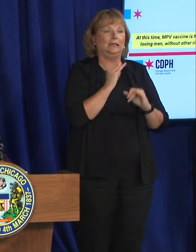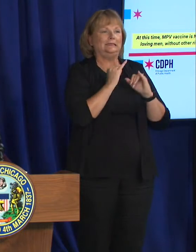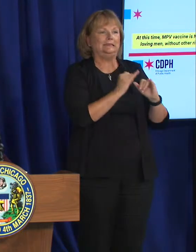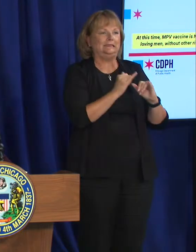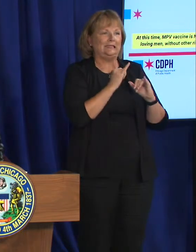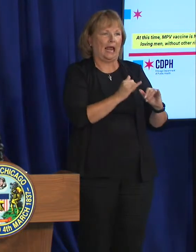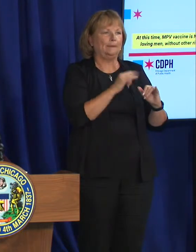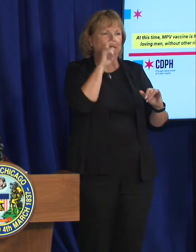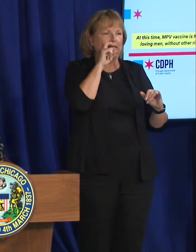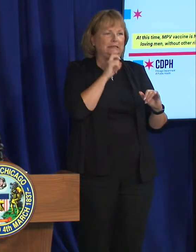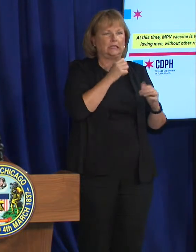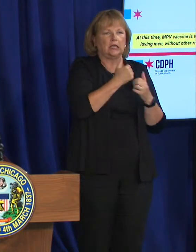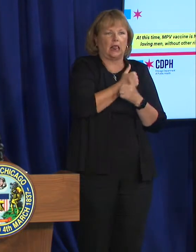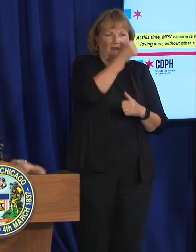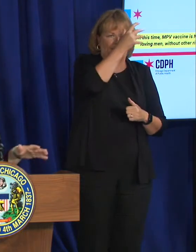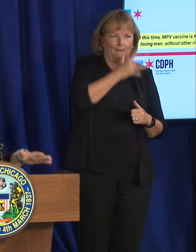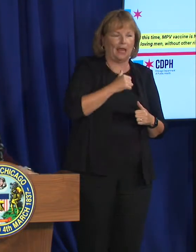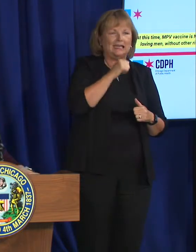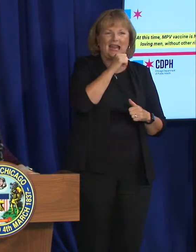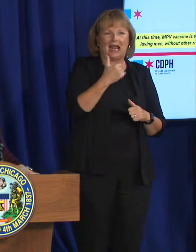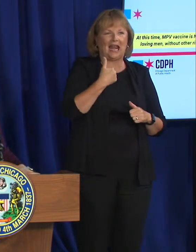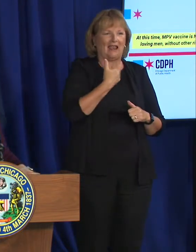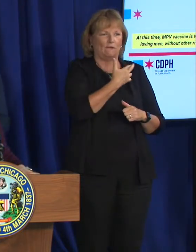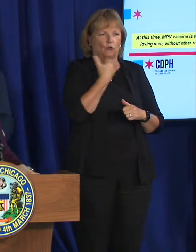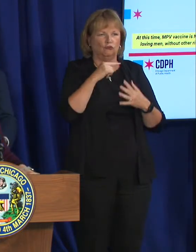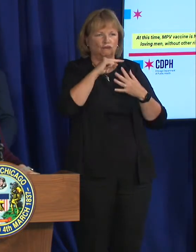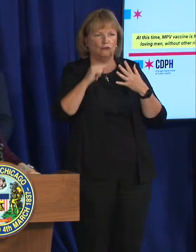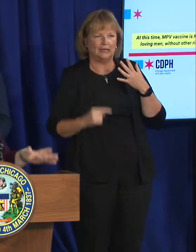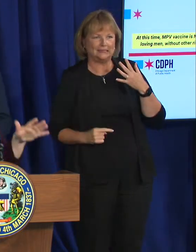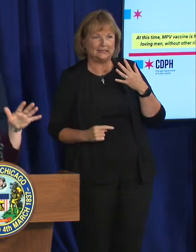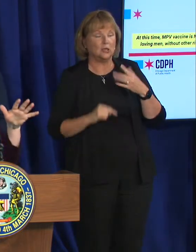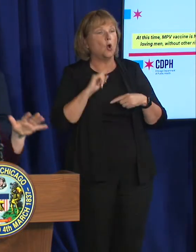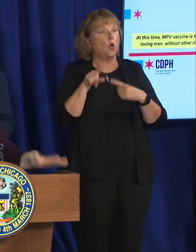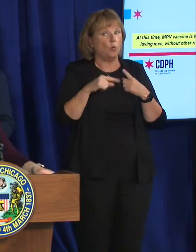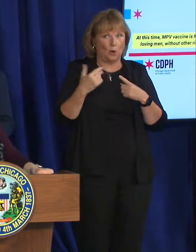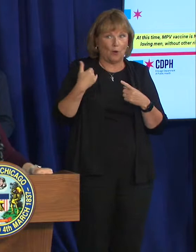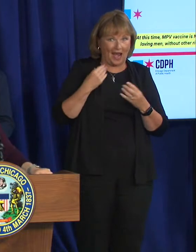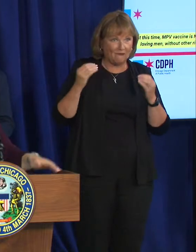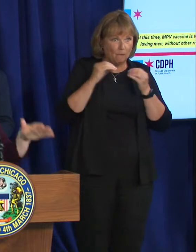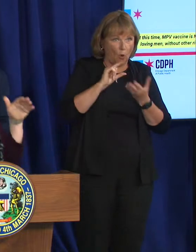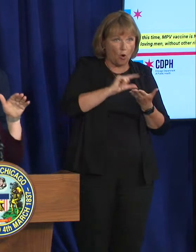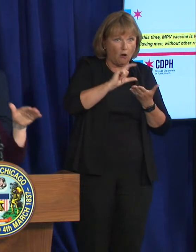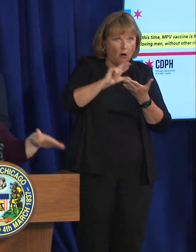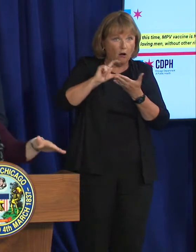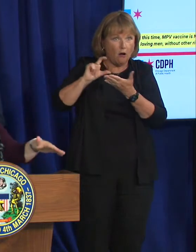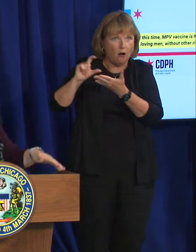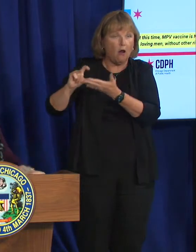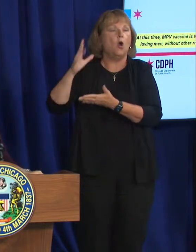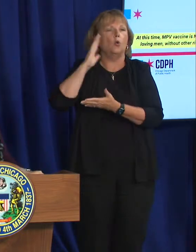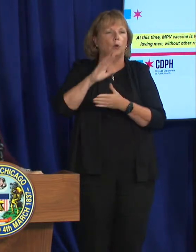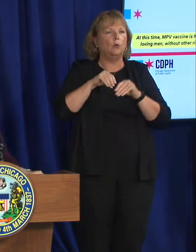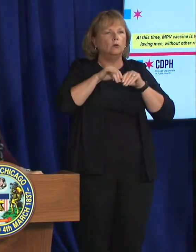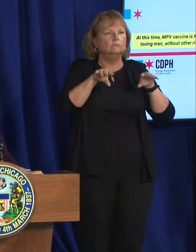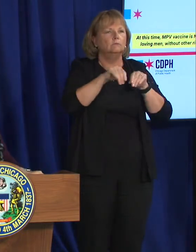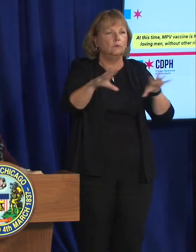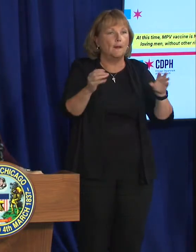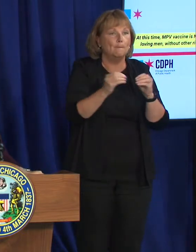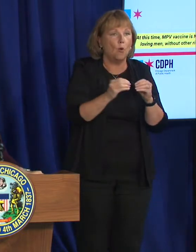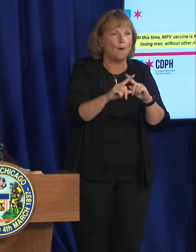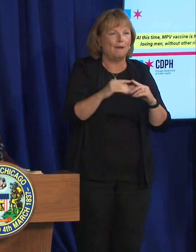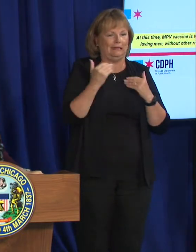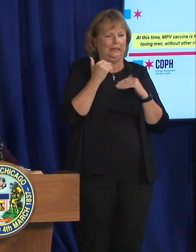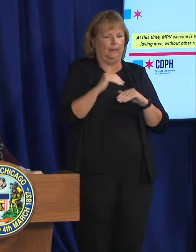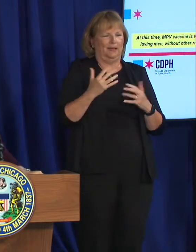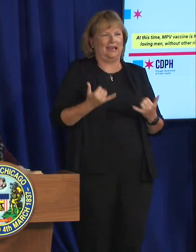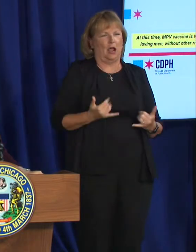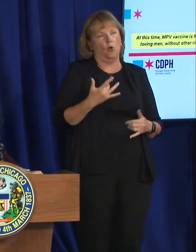loving men who do not have those other risk factors as vaccine supply increases. That guidance will evolve. We'll push more out. But we estimate